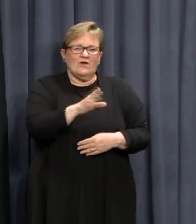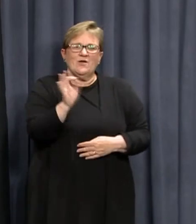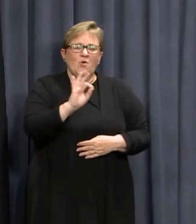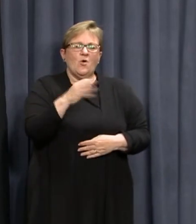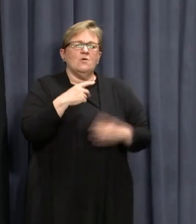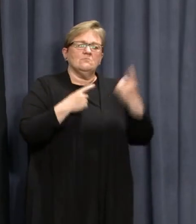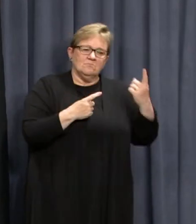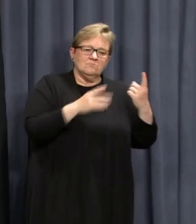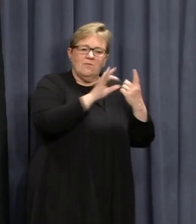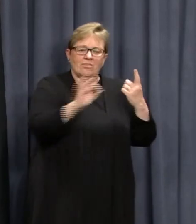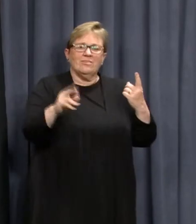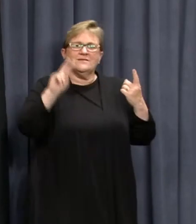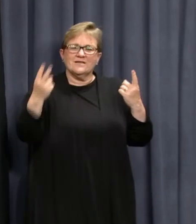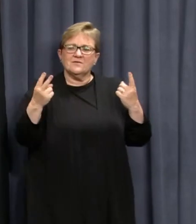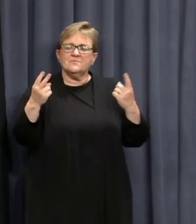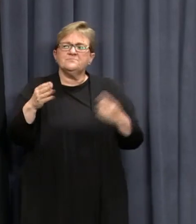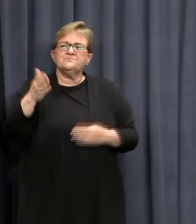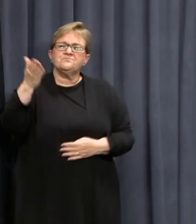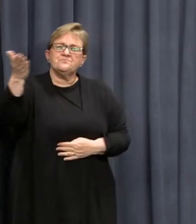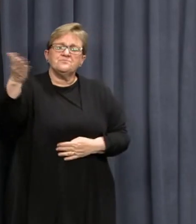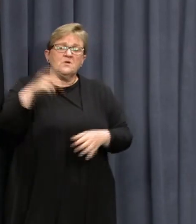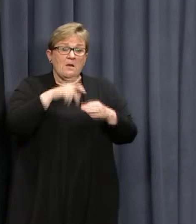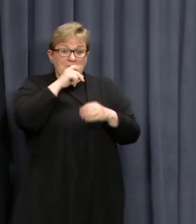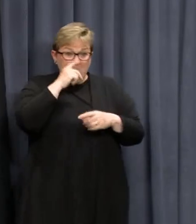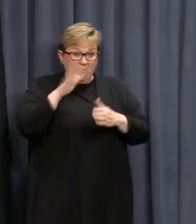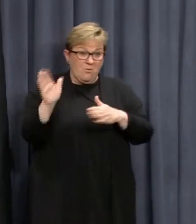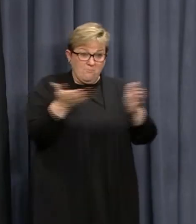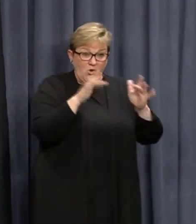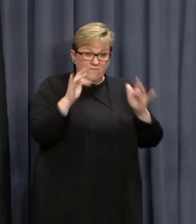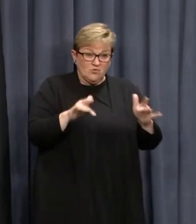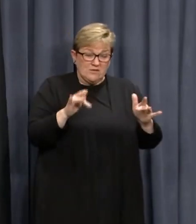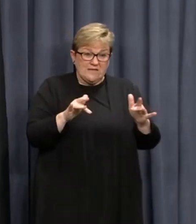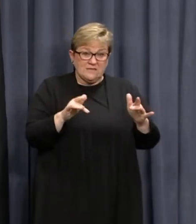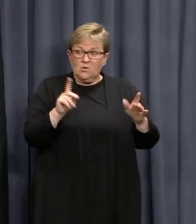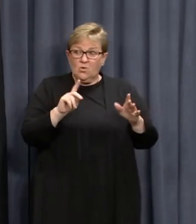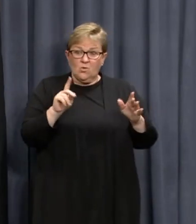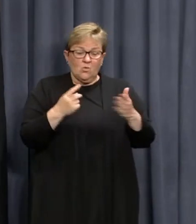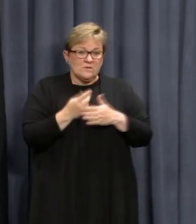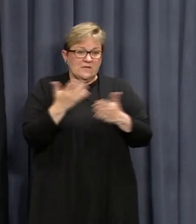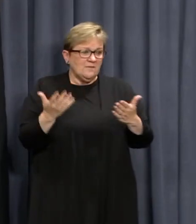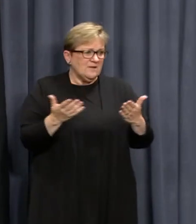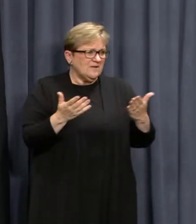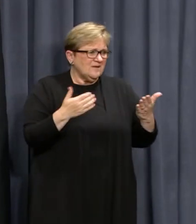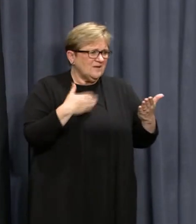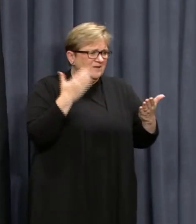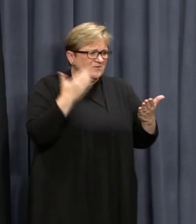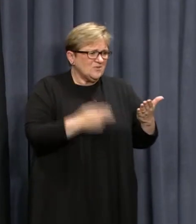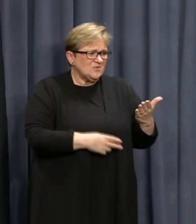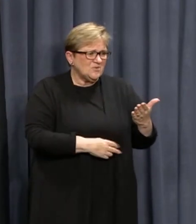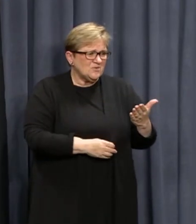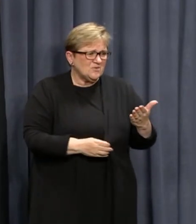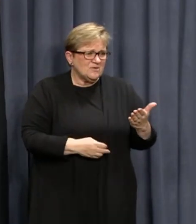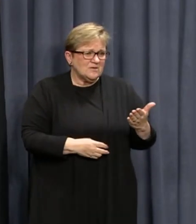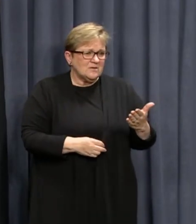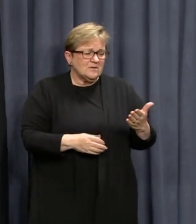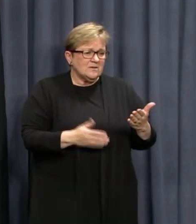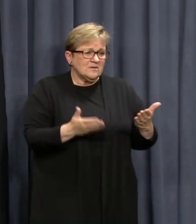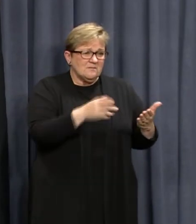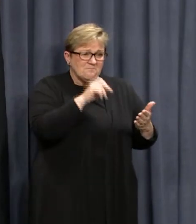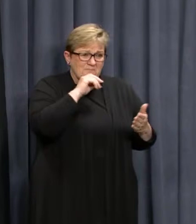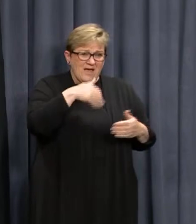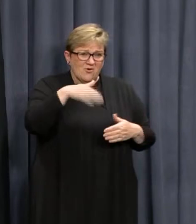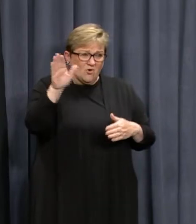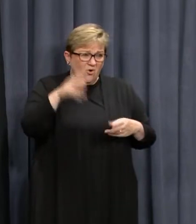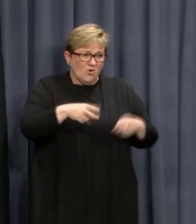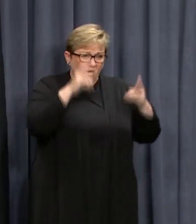there's a gap between both. Has he been moved? Have they been moved yet or is it in the process? happening now? What's the sort of timeframe? I don't know. Has he